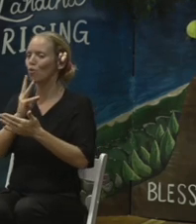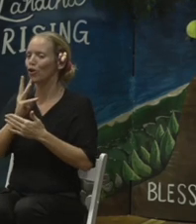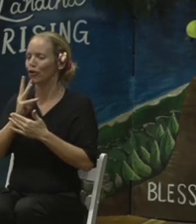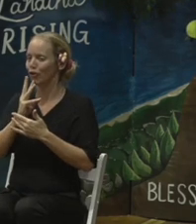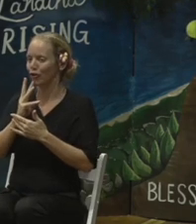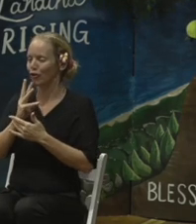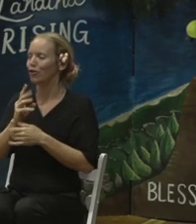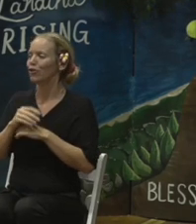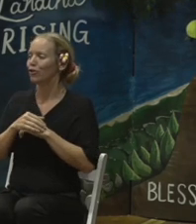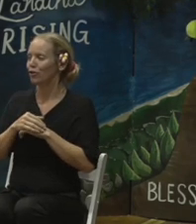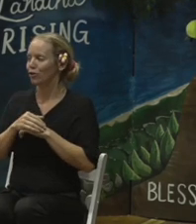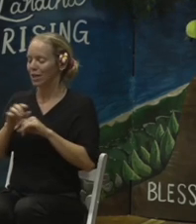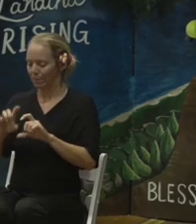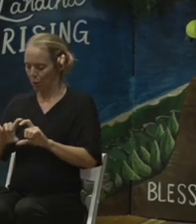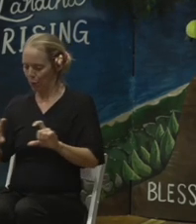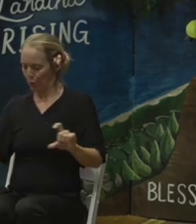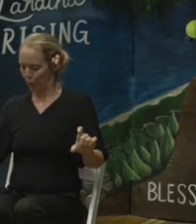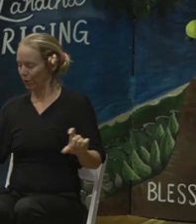permeability soil.